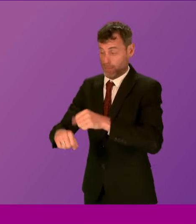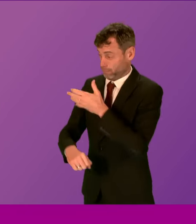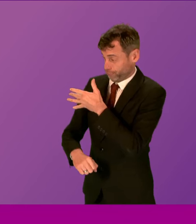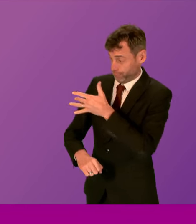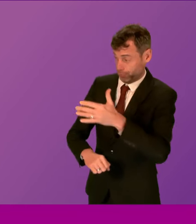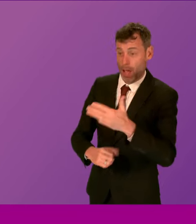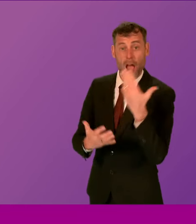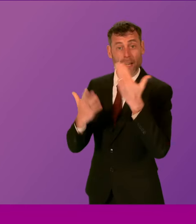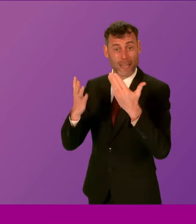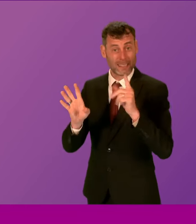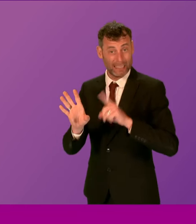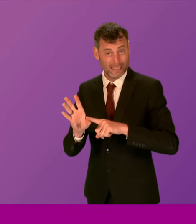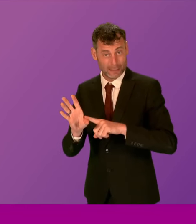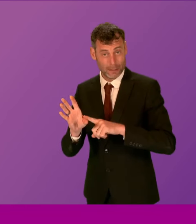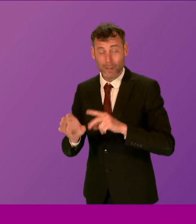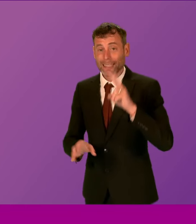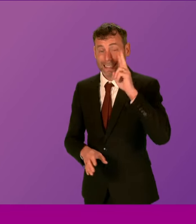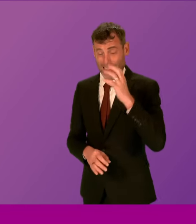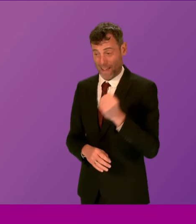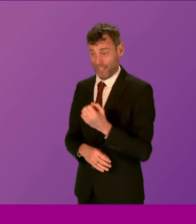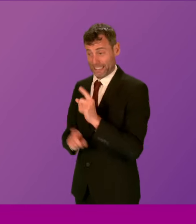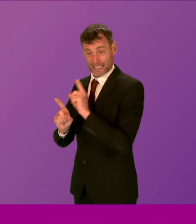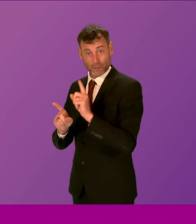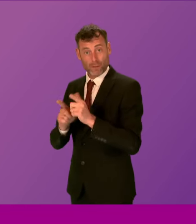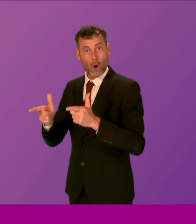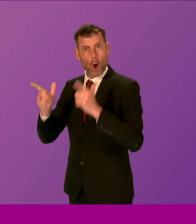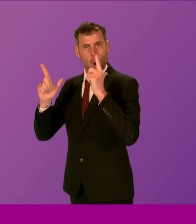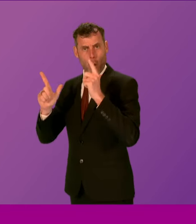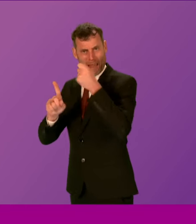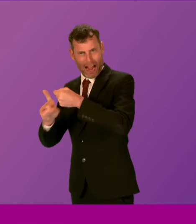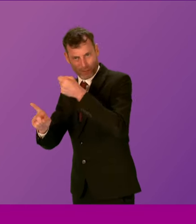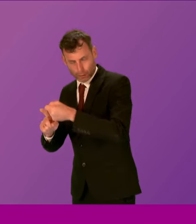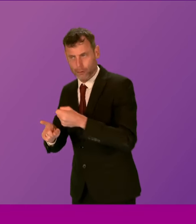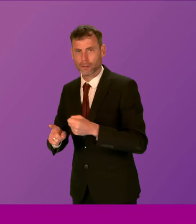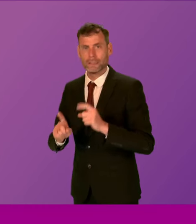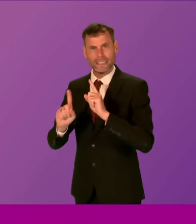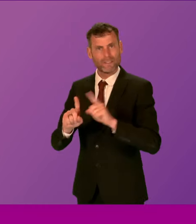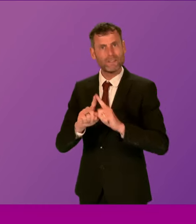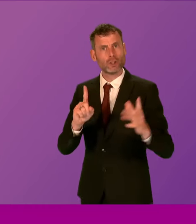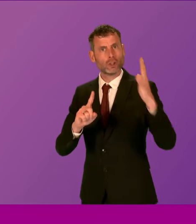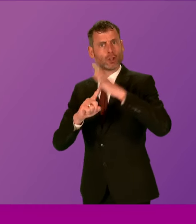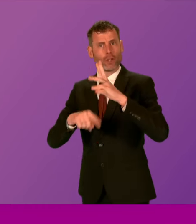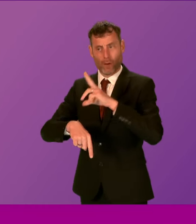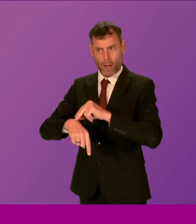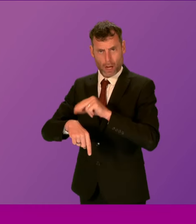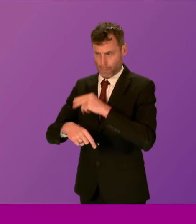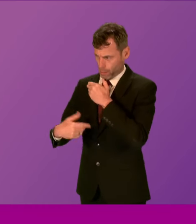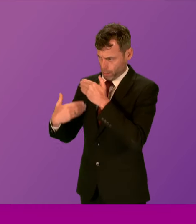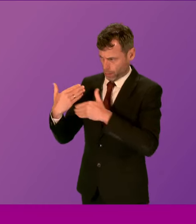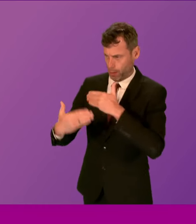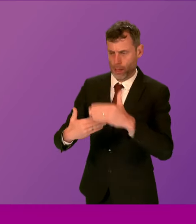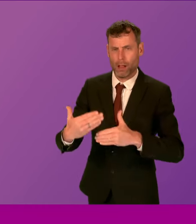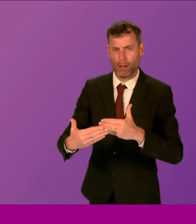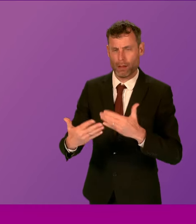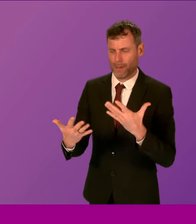and six Chief Constables. So does the First Minister agree that for any inquiry or indeed review to be truly independent,